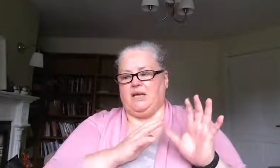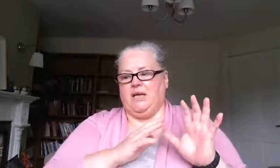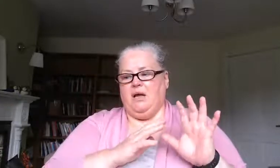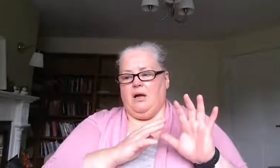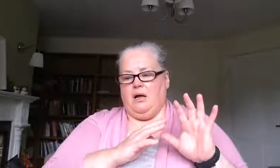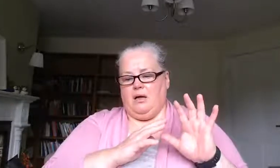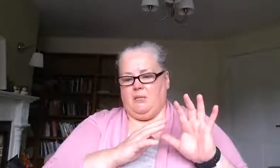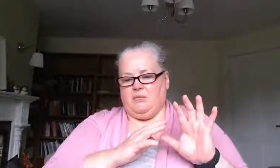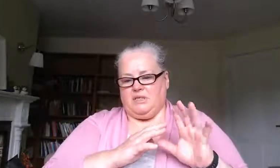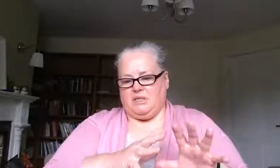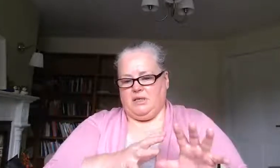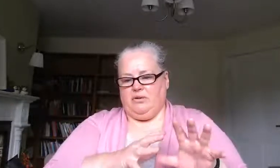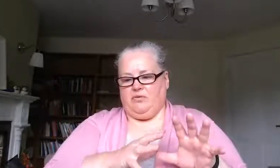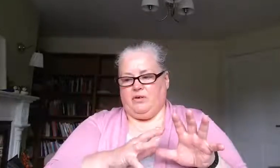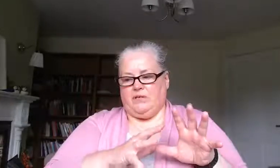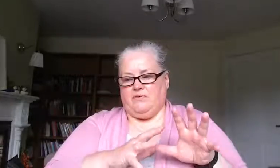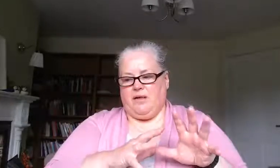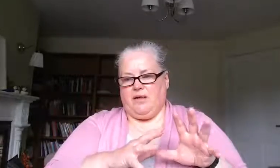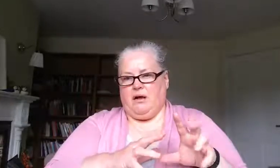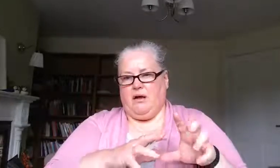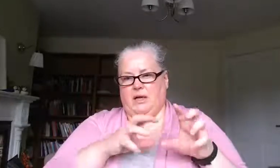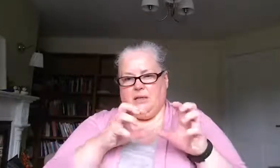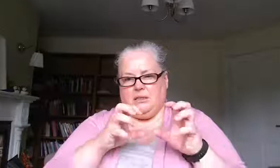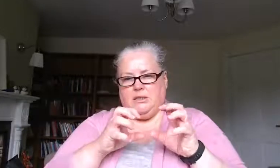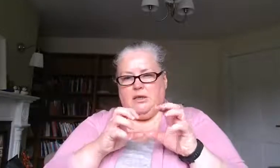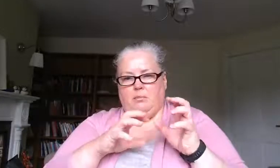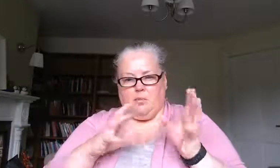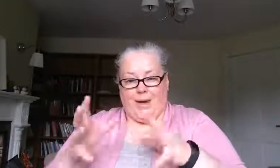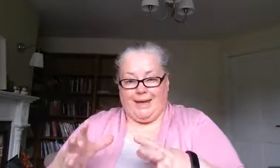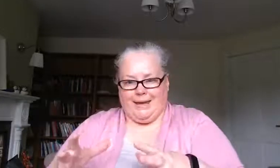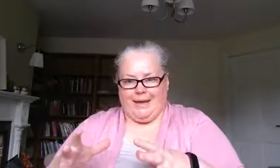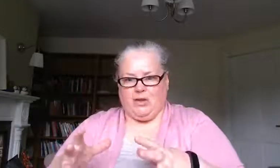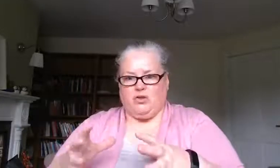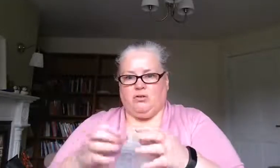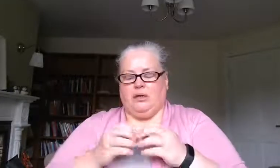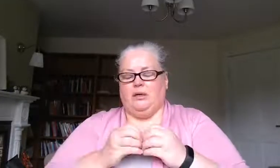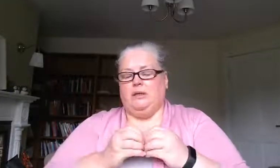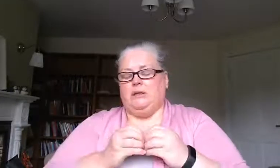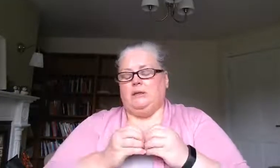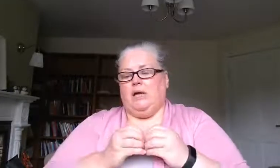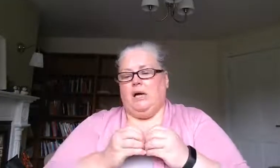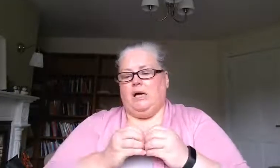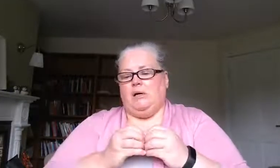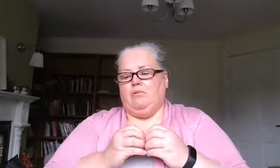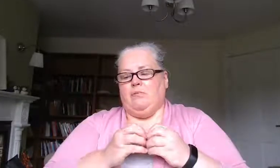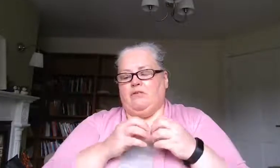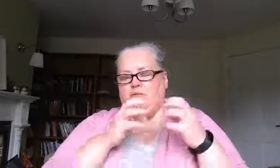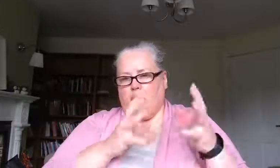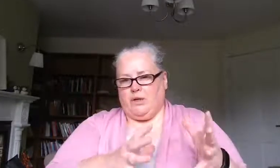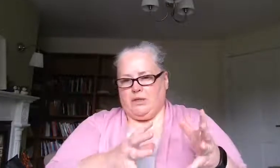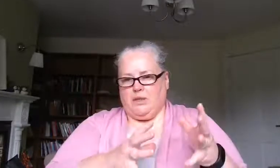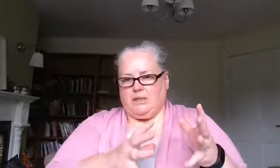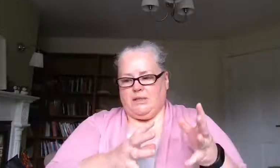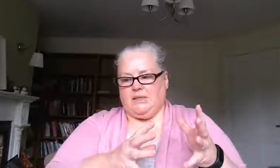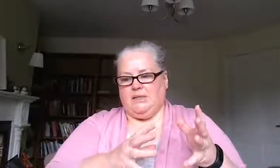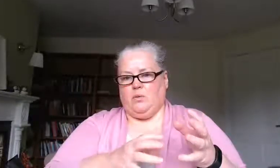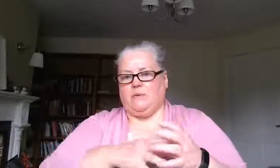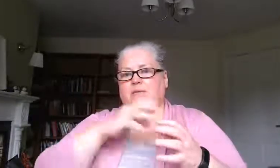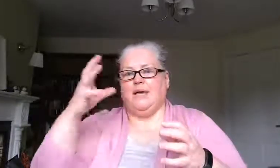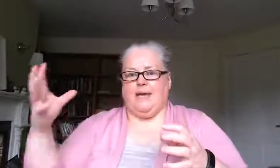um deceitfulness of any kind breaking and entering um the fourth lot is you know staying